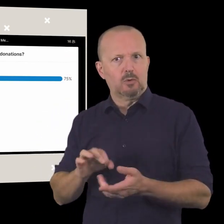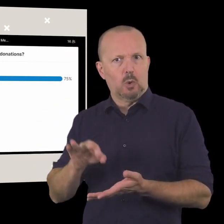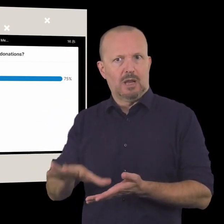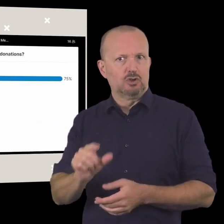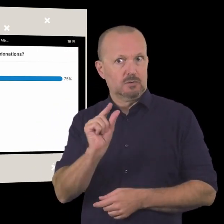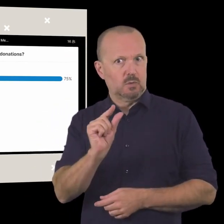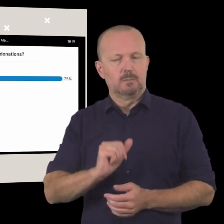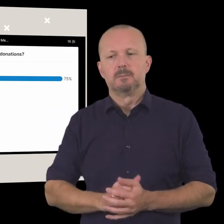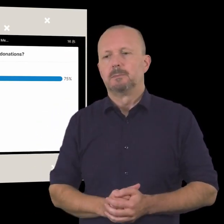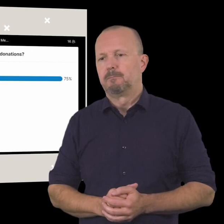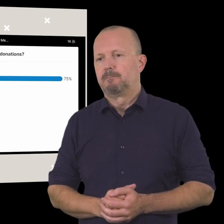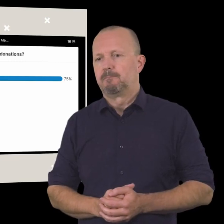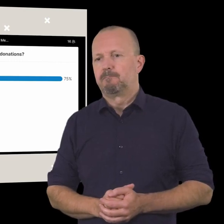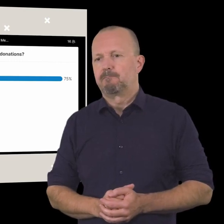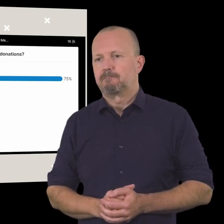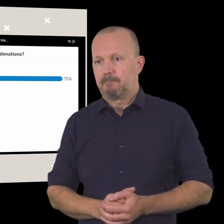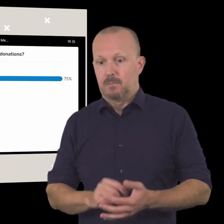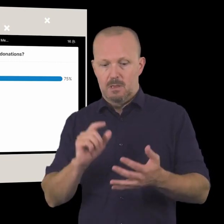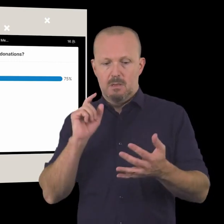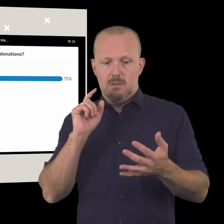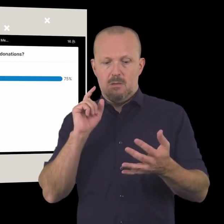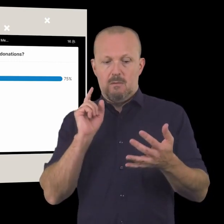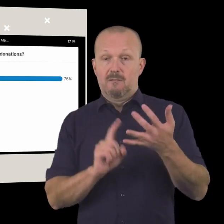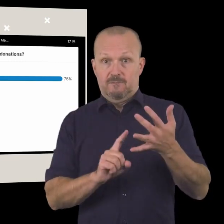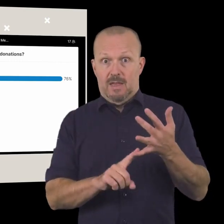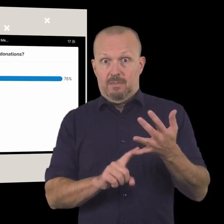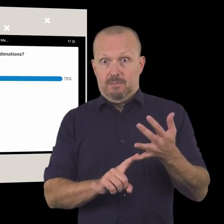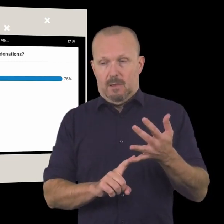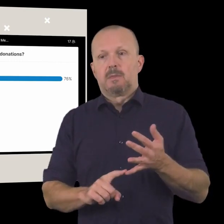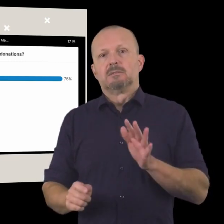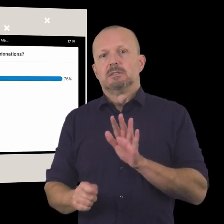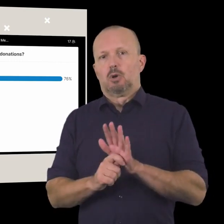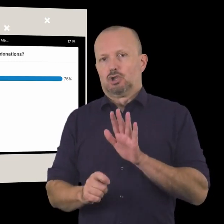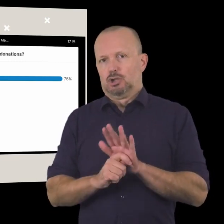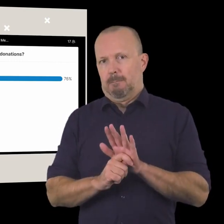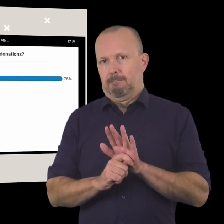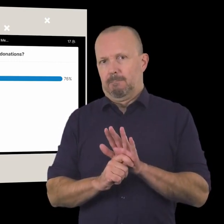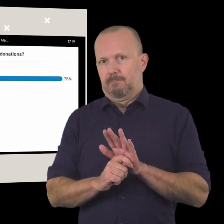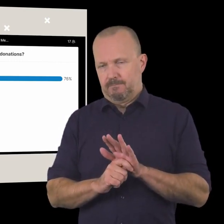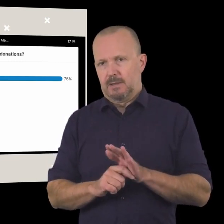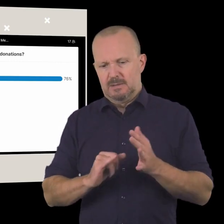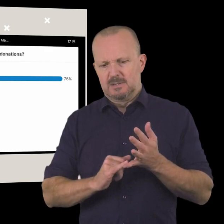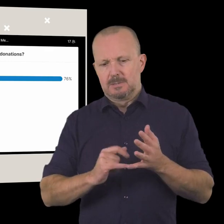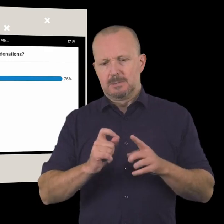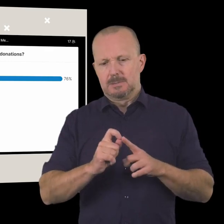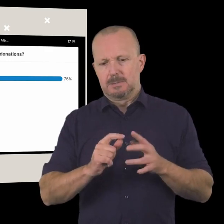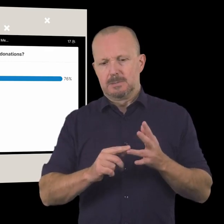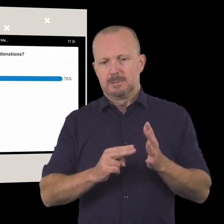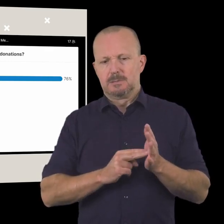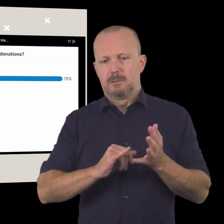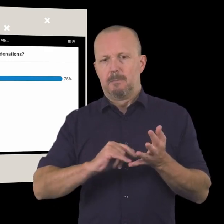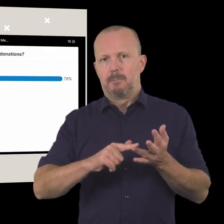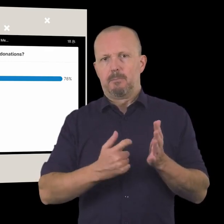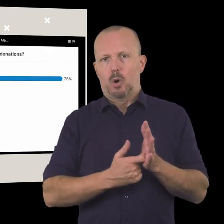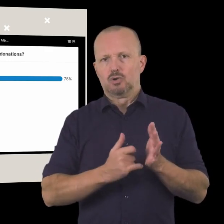really interesting so we're going to talk about donations in just a second as well uh and now i'd like to focus on sponsorship so